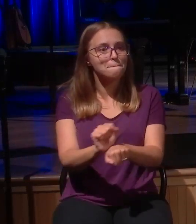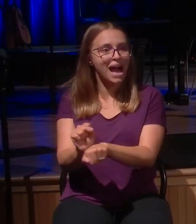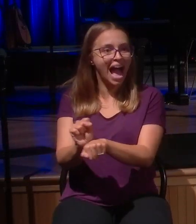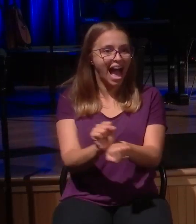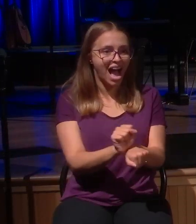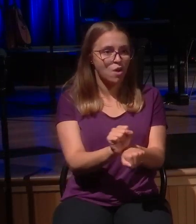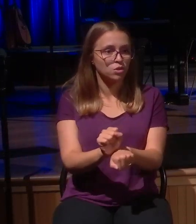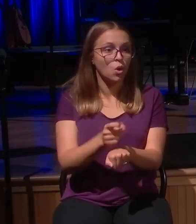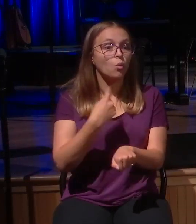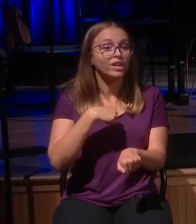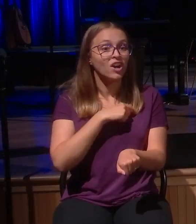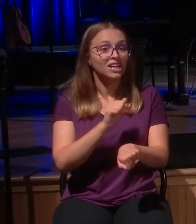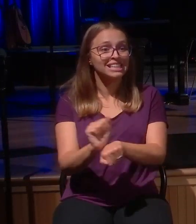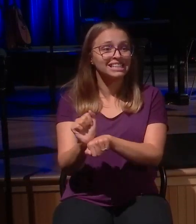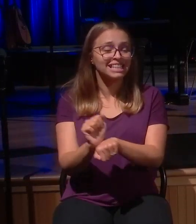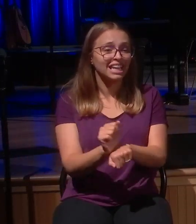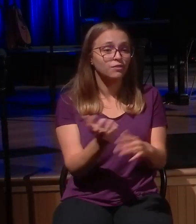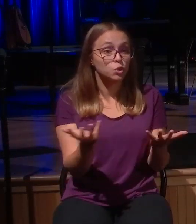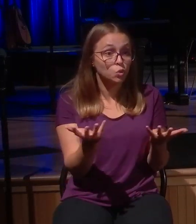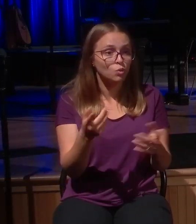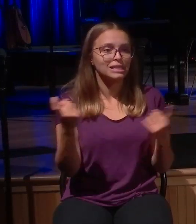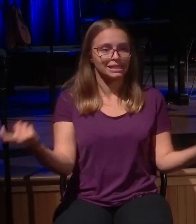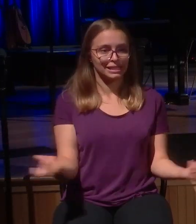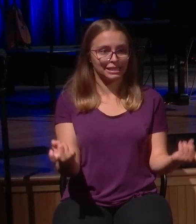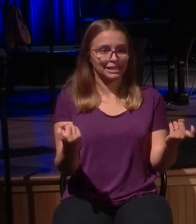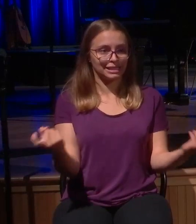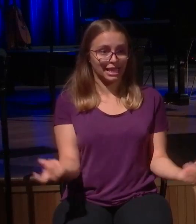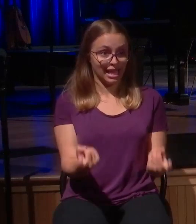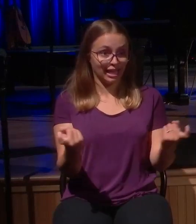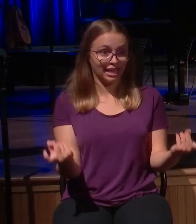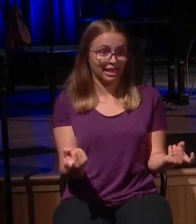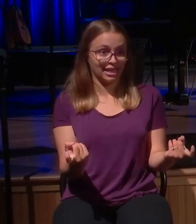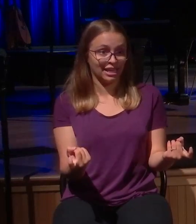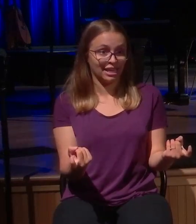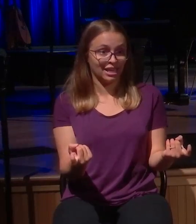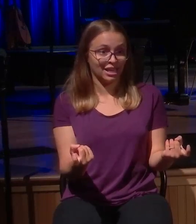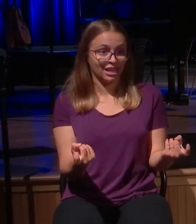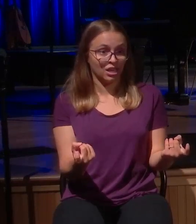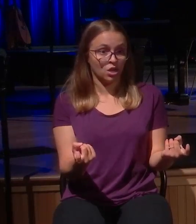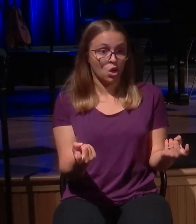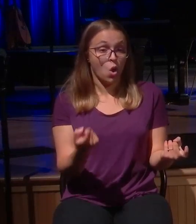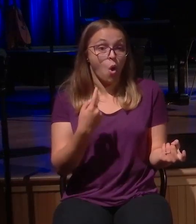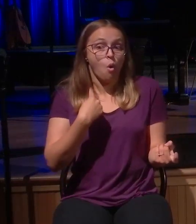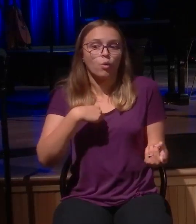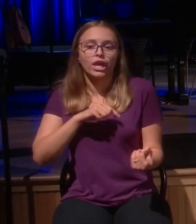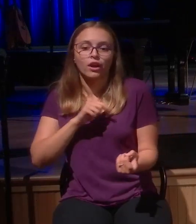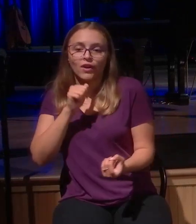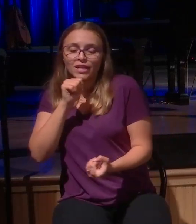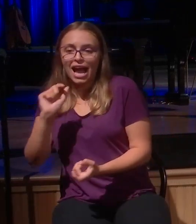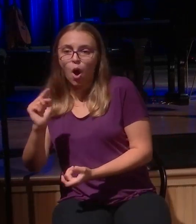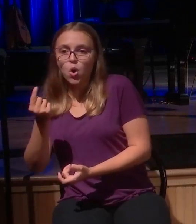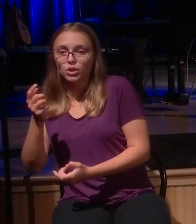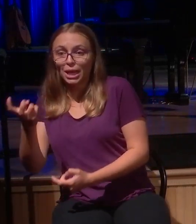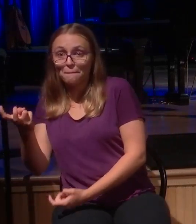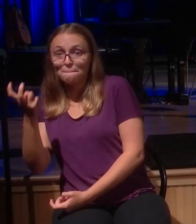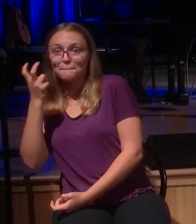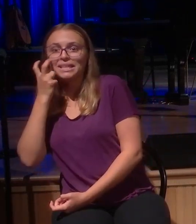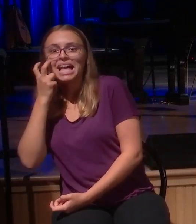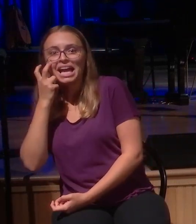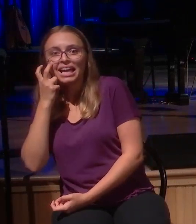enslaved to sin. Enslaved. It means not only are we blind to it, we're bound to the sinful nature. We're